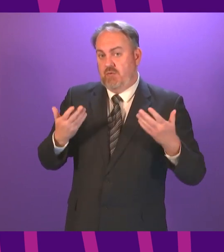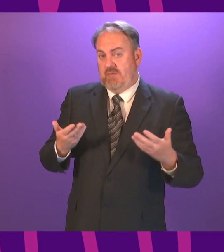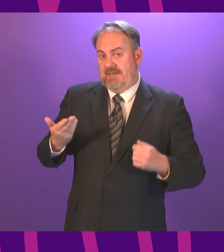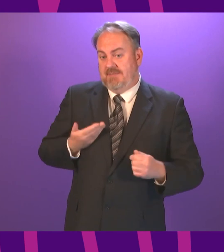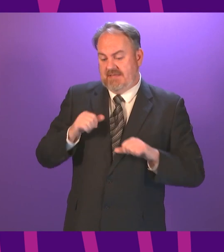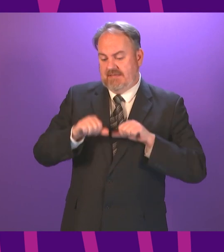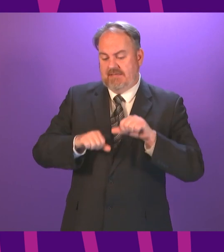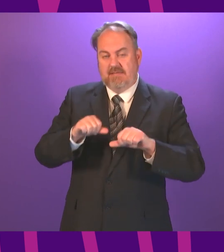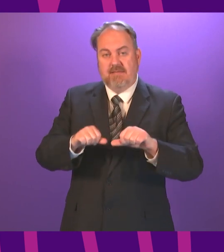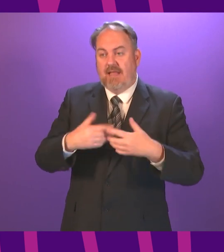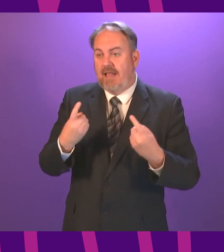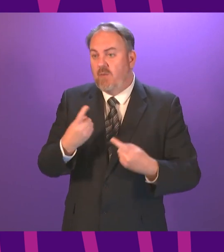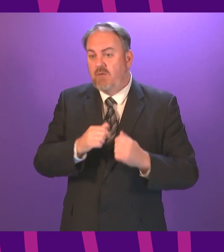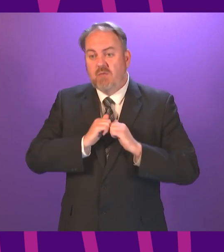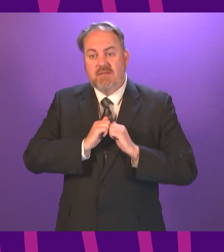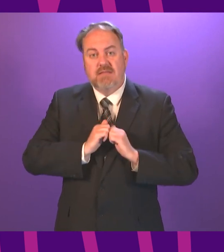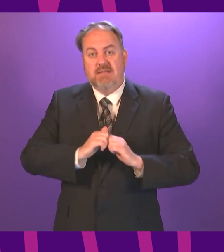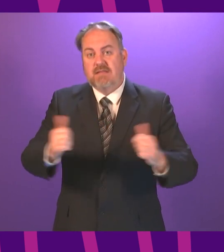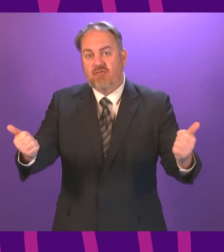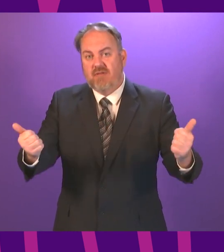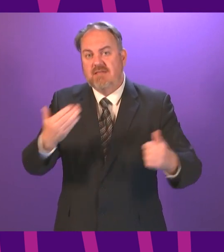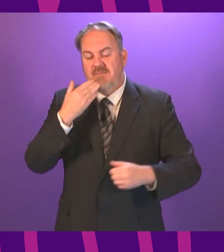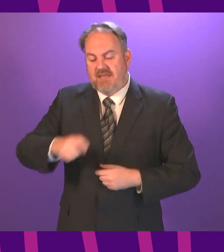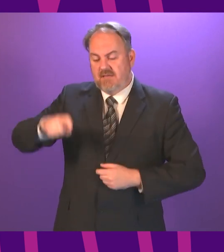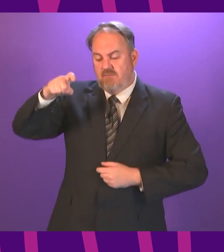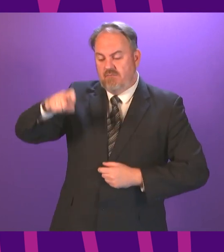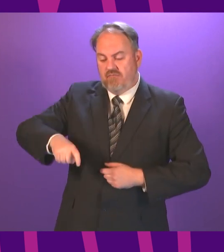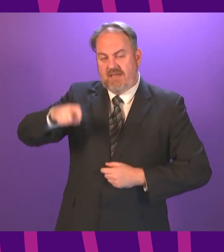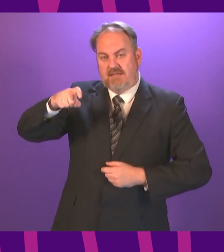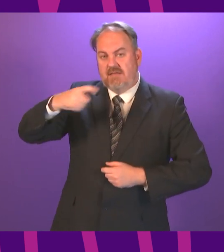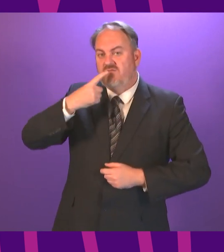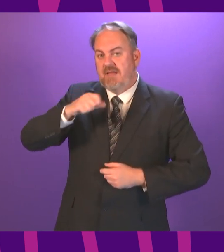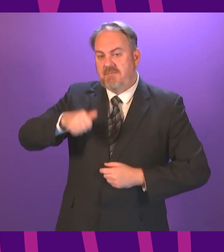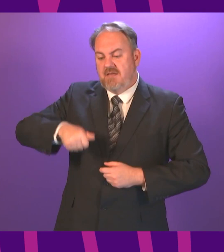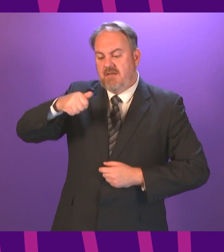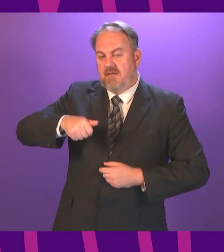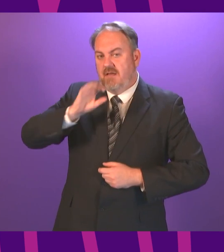Any member who wishes to speak against the motion should press the request to speak button now.